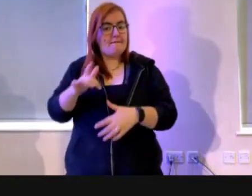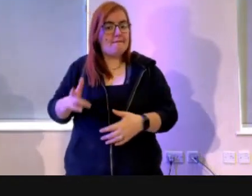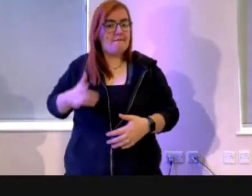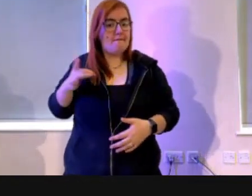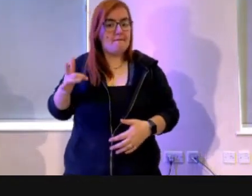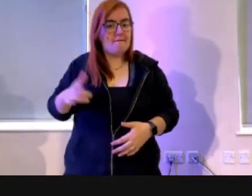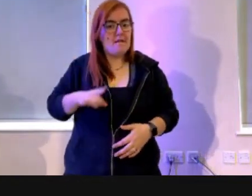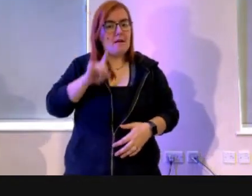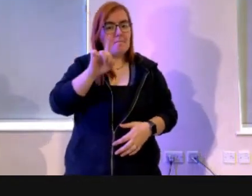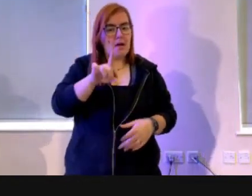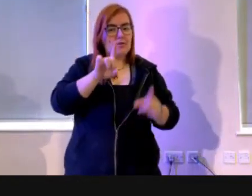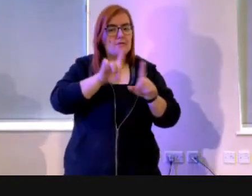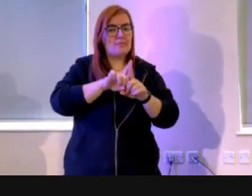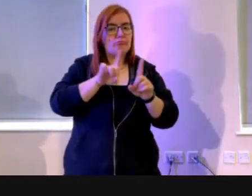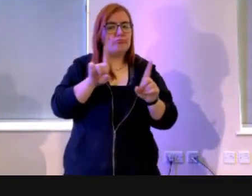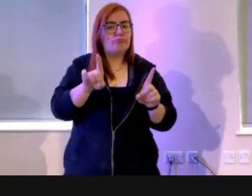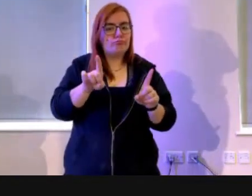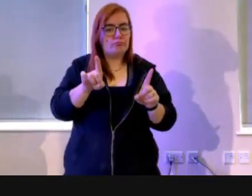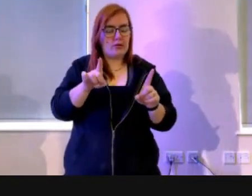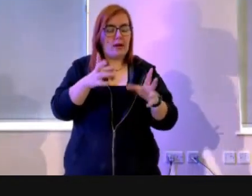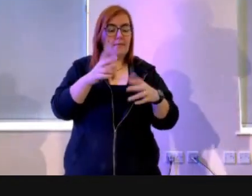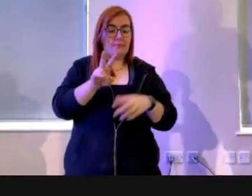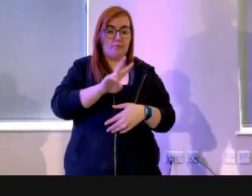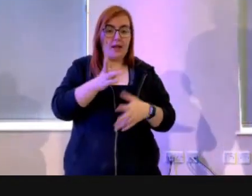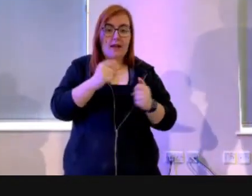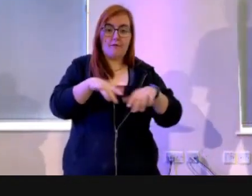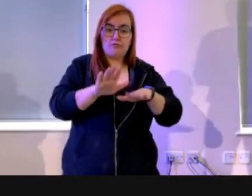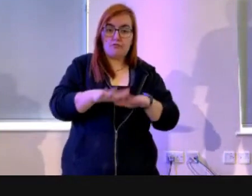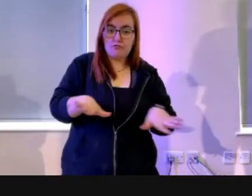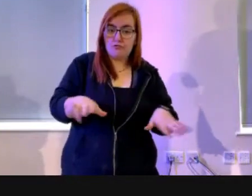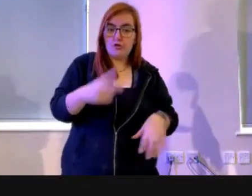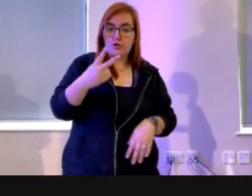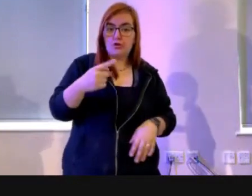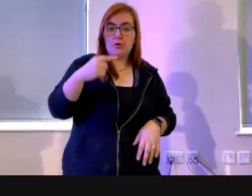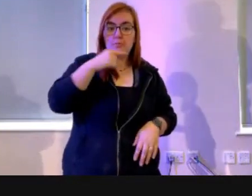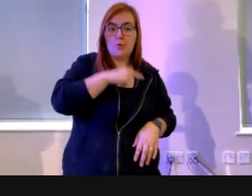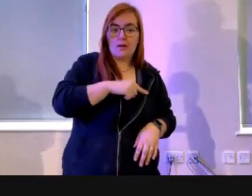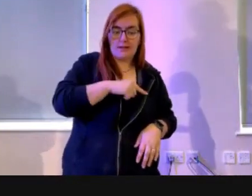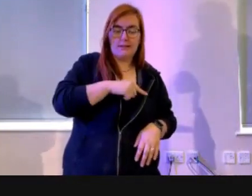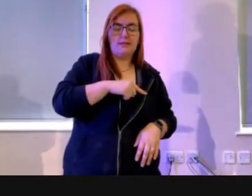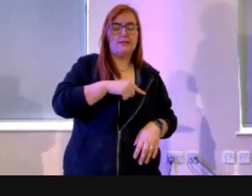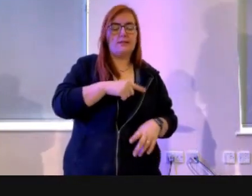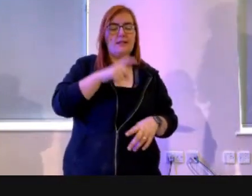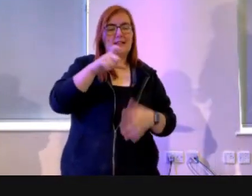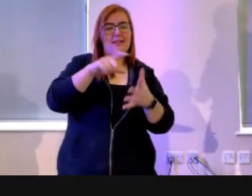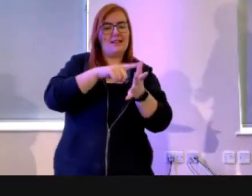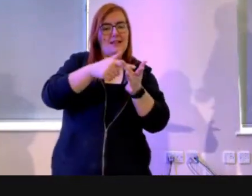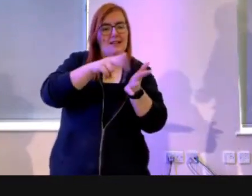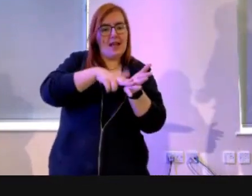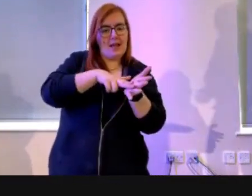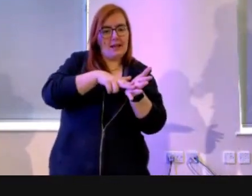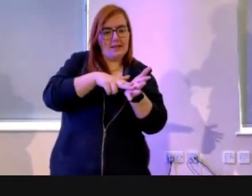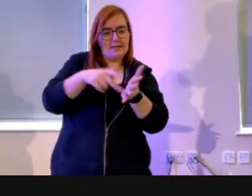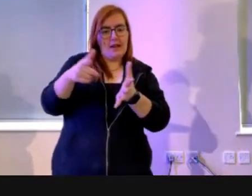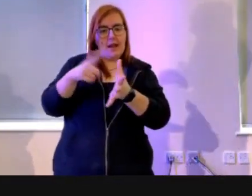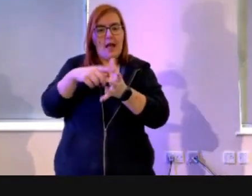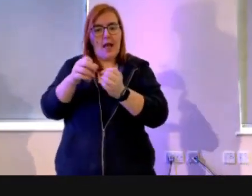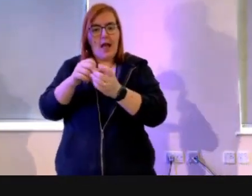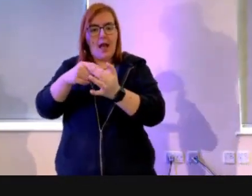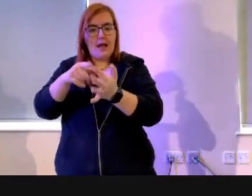separation. And they have children. have two boys, Cain and Abel. And Cain and Abel,